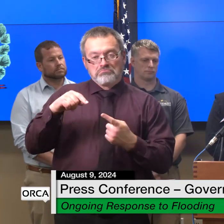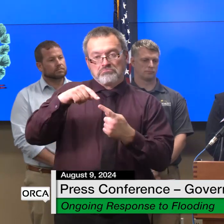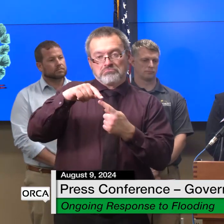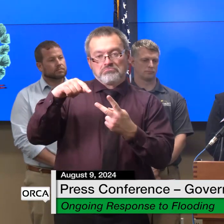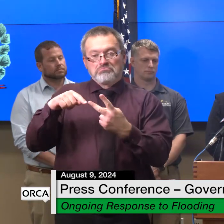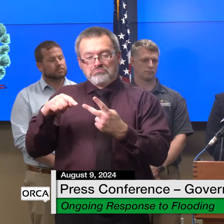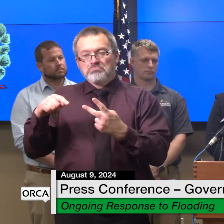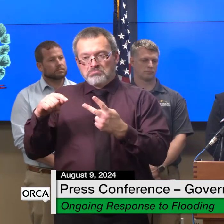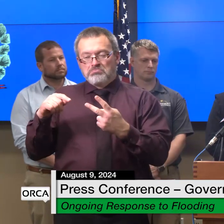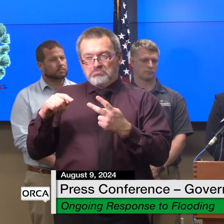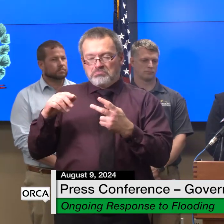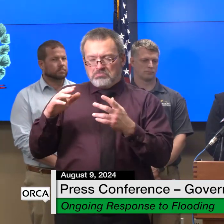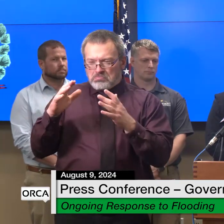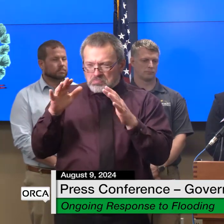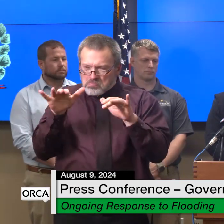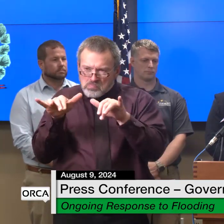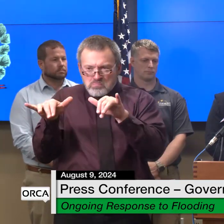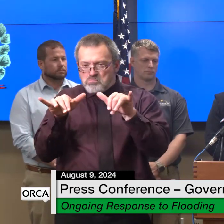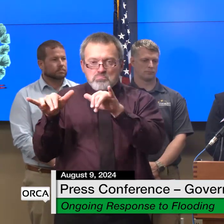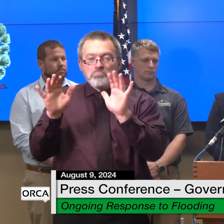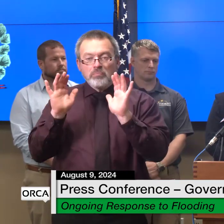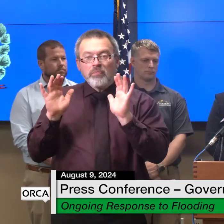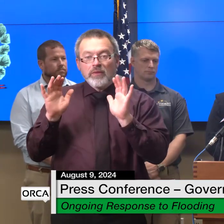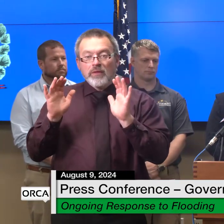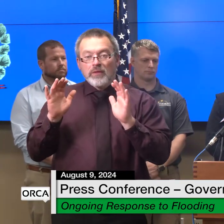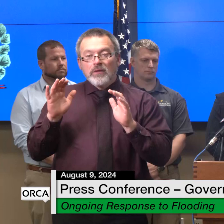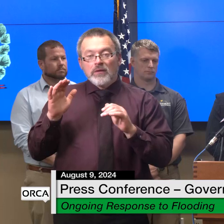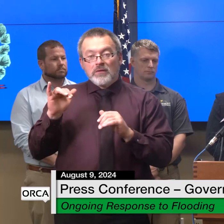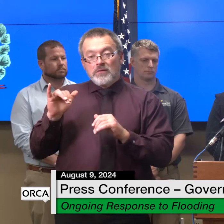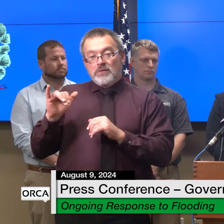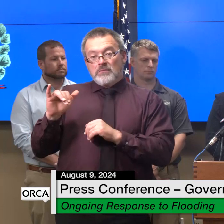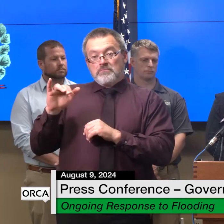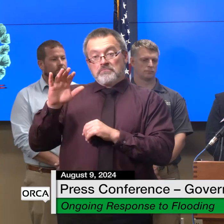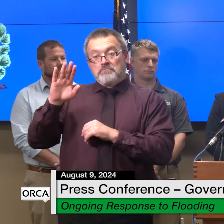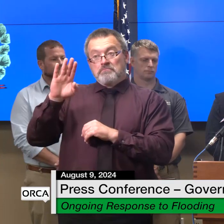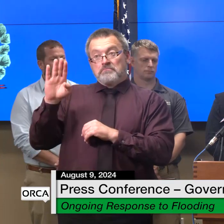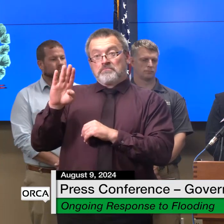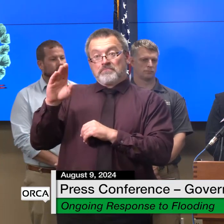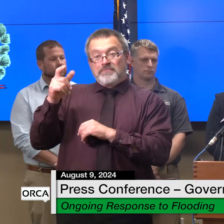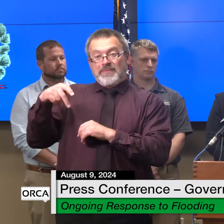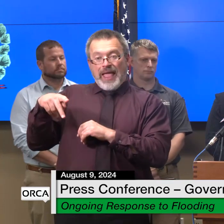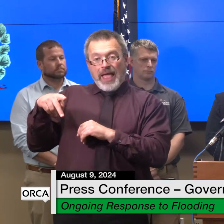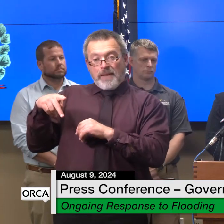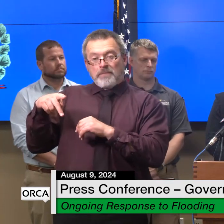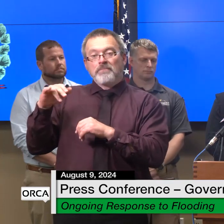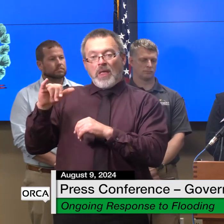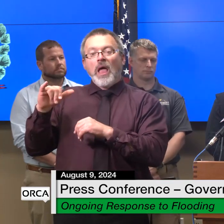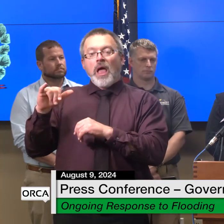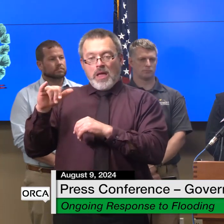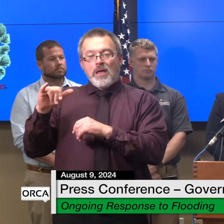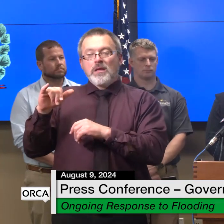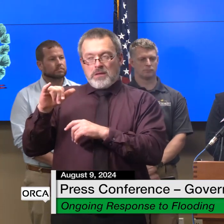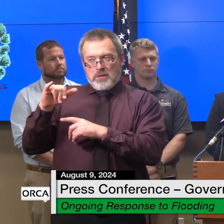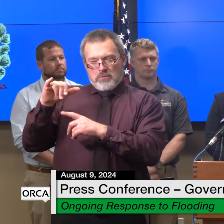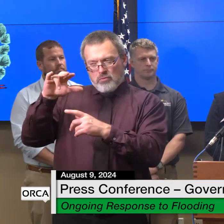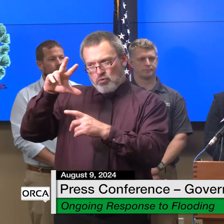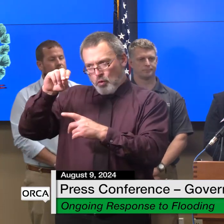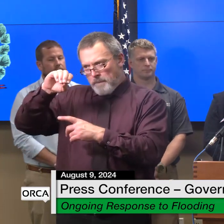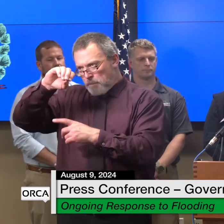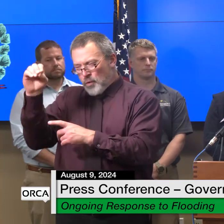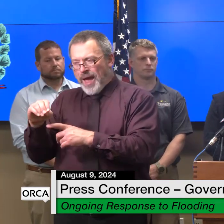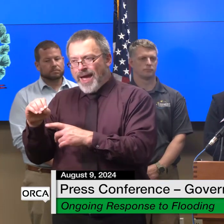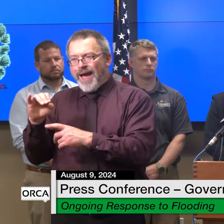b gap will pay up to 30 percent of net physical damages that damage not